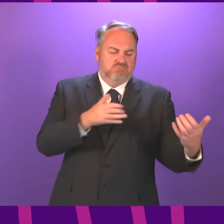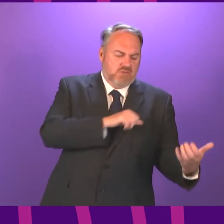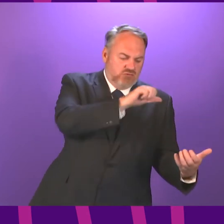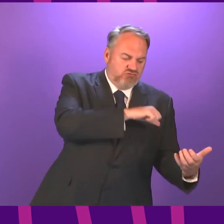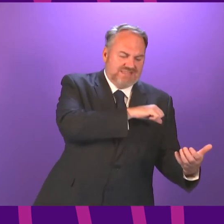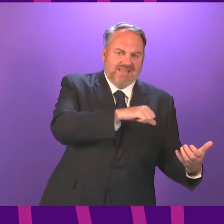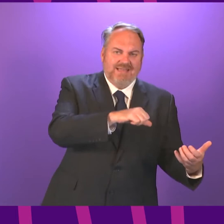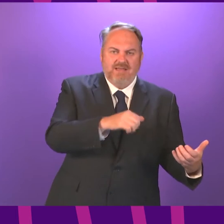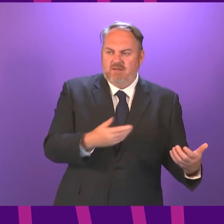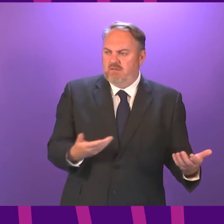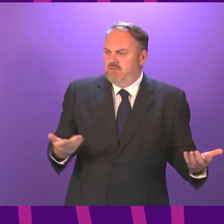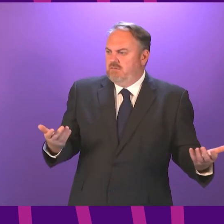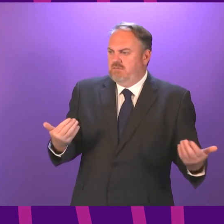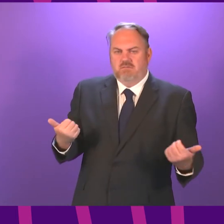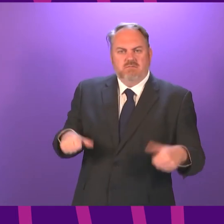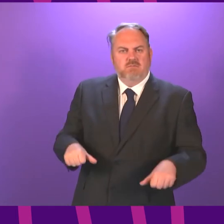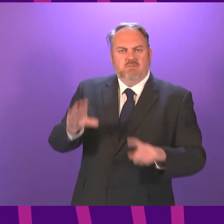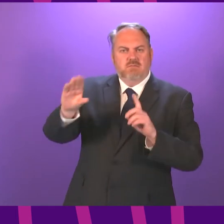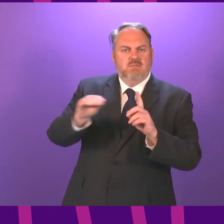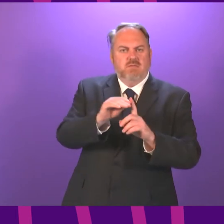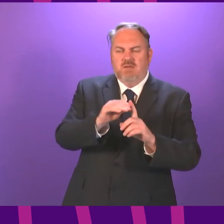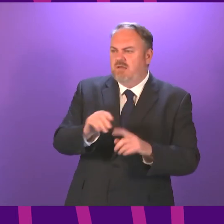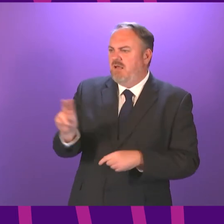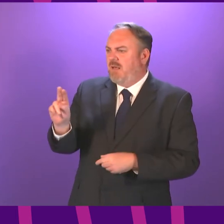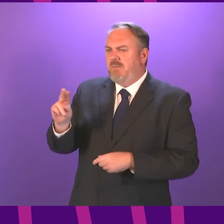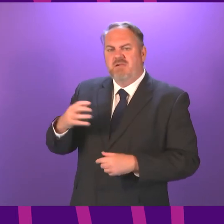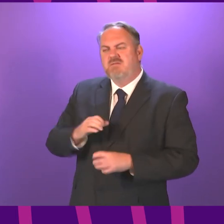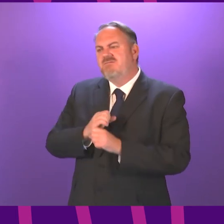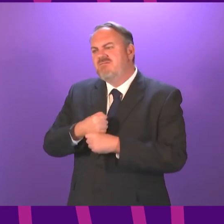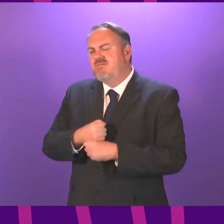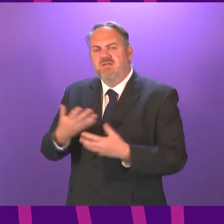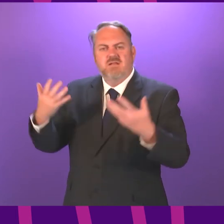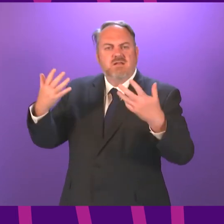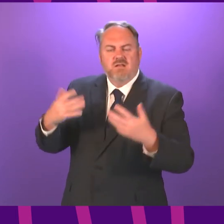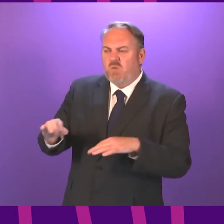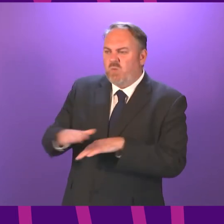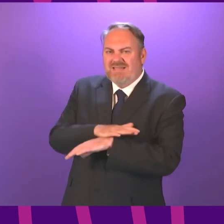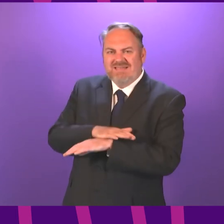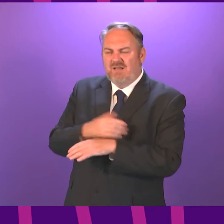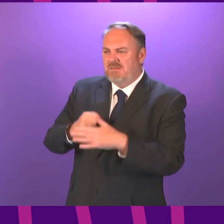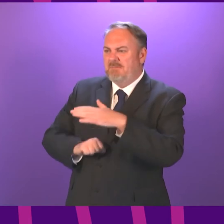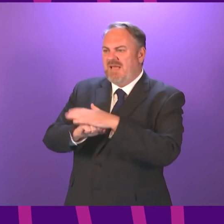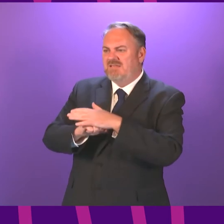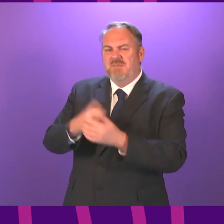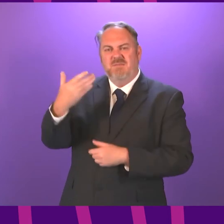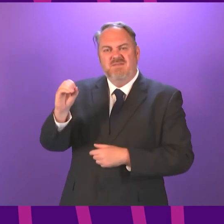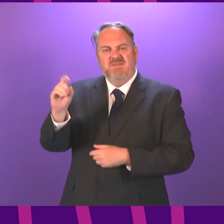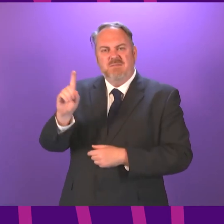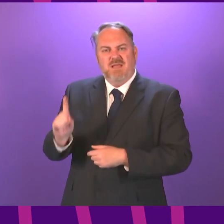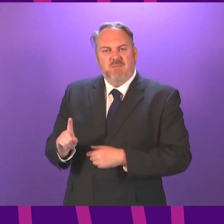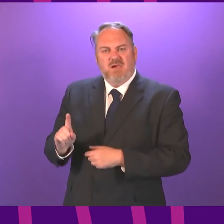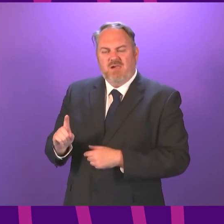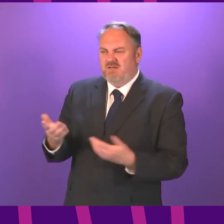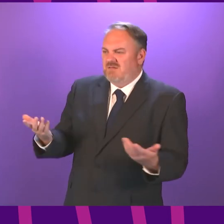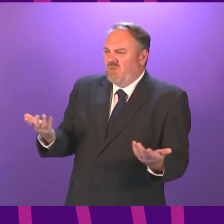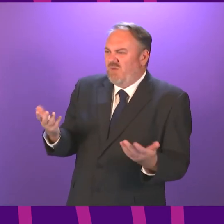those for comedy shows. Nothing for couples frustrated that their wedding numbers had to be limited to just 50 at the last minute. And